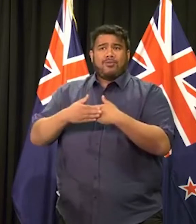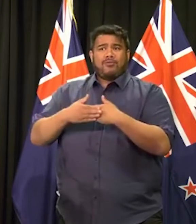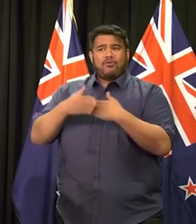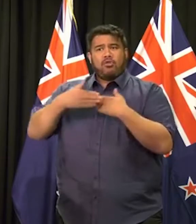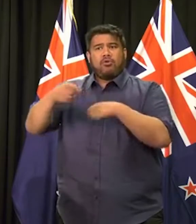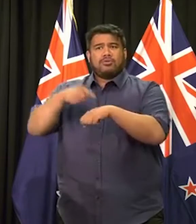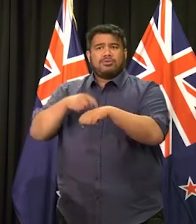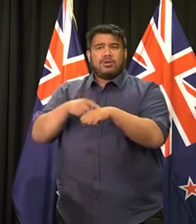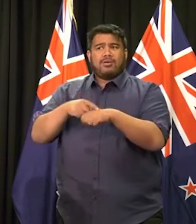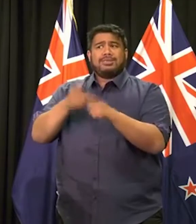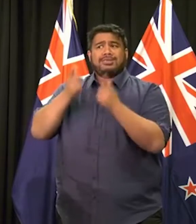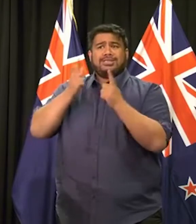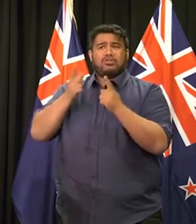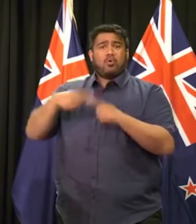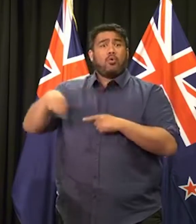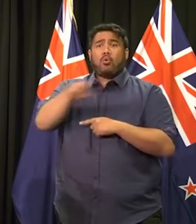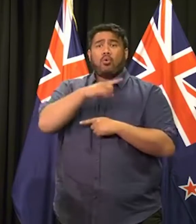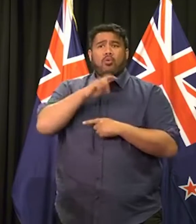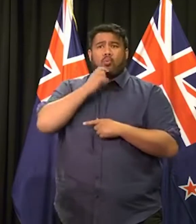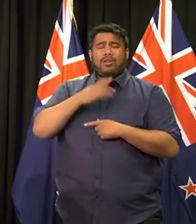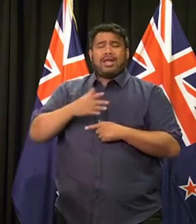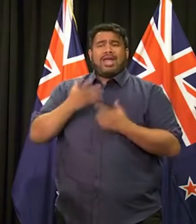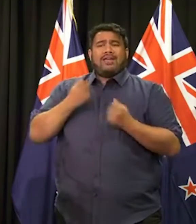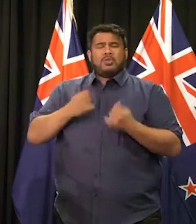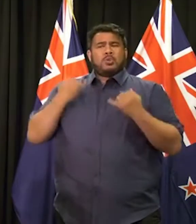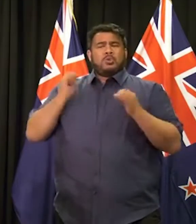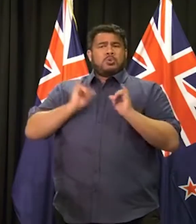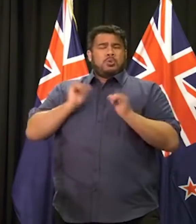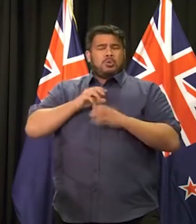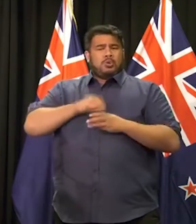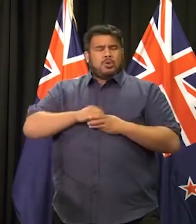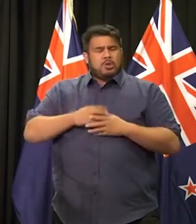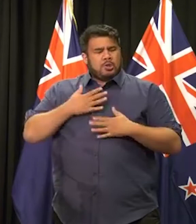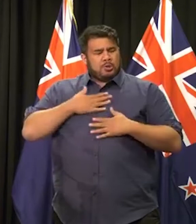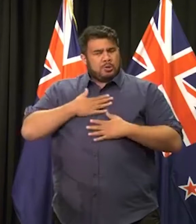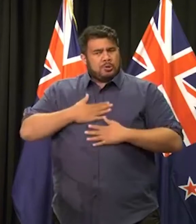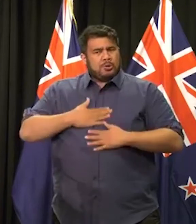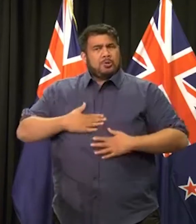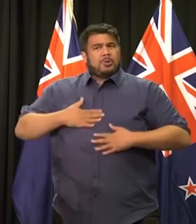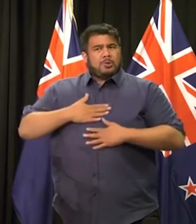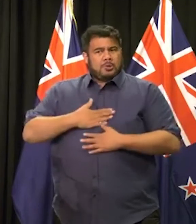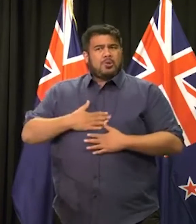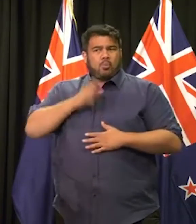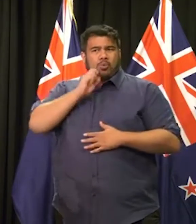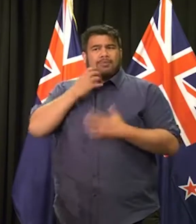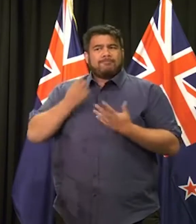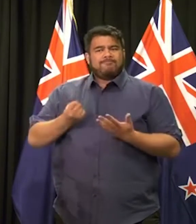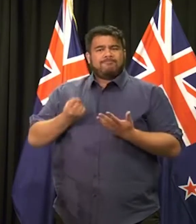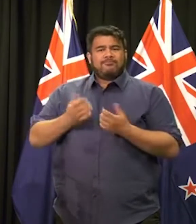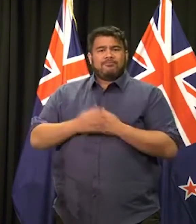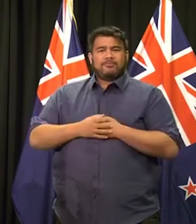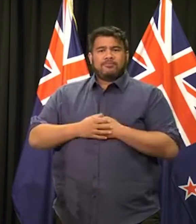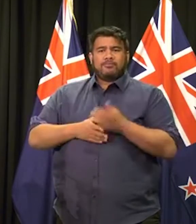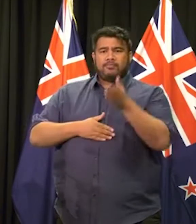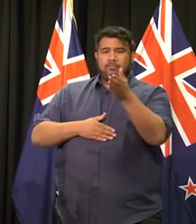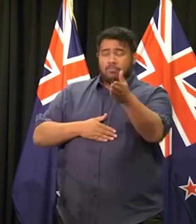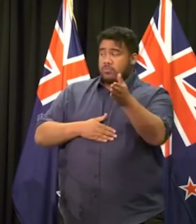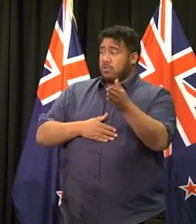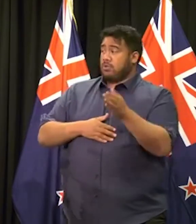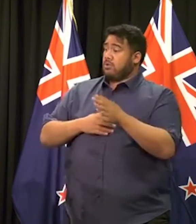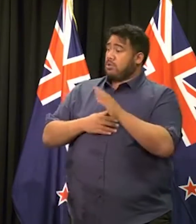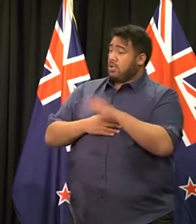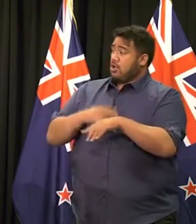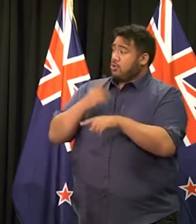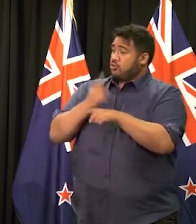for a long time to come. I am happy to take questions. What advice are you giving about possible deportation? Should